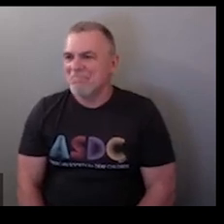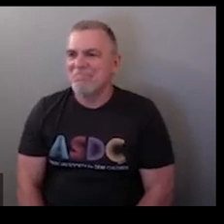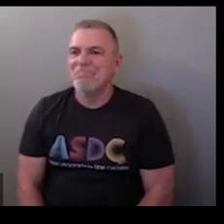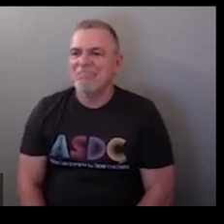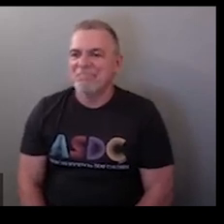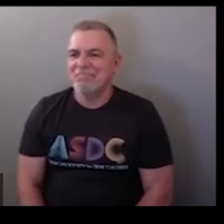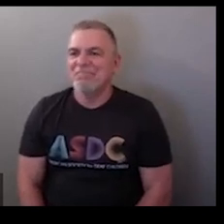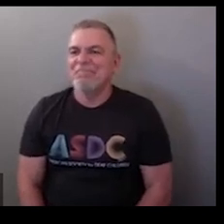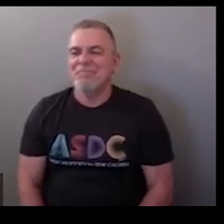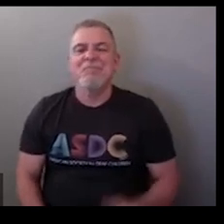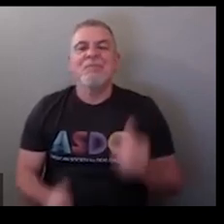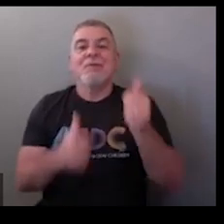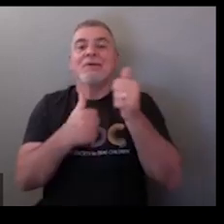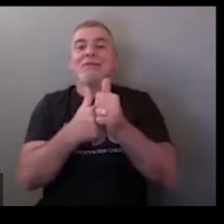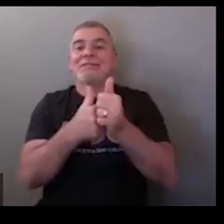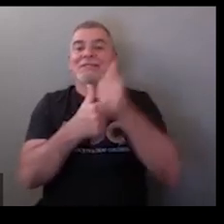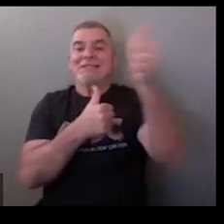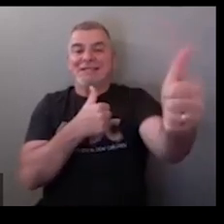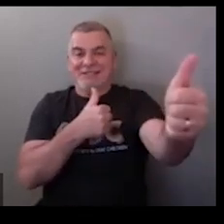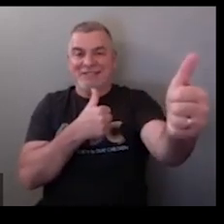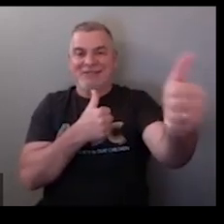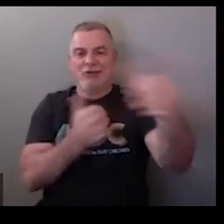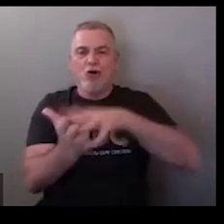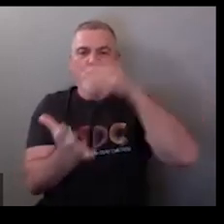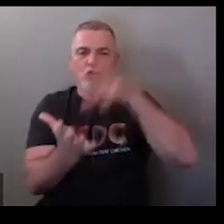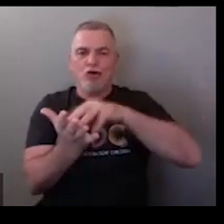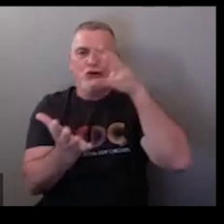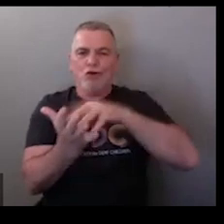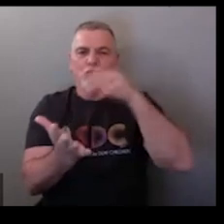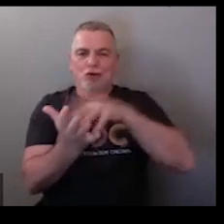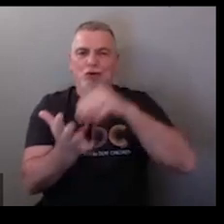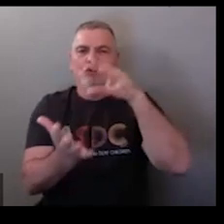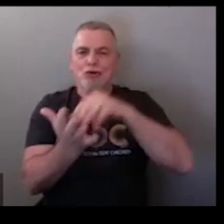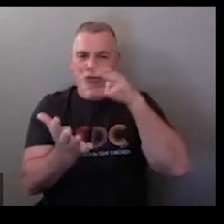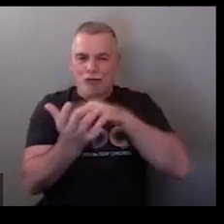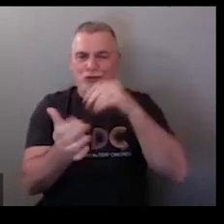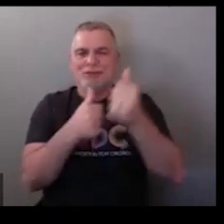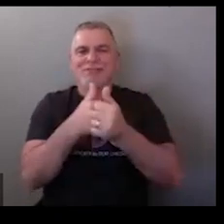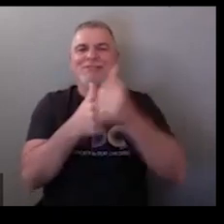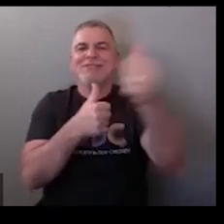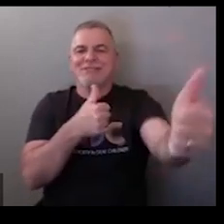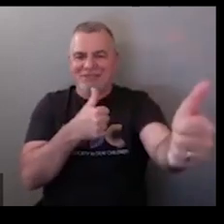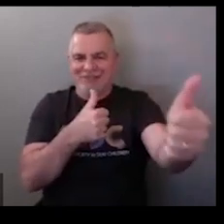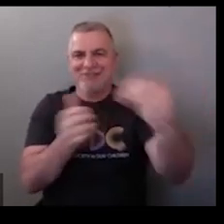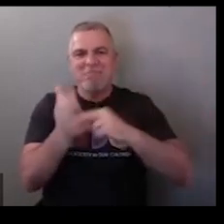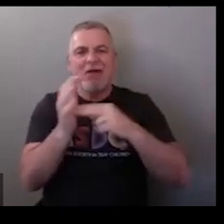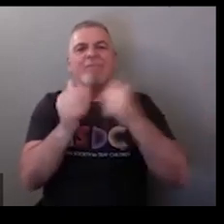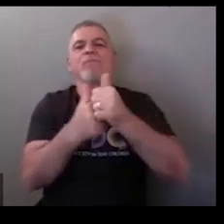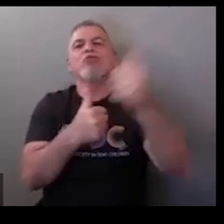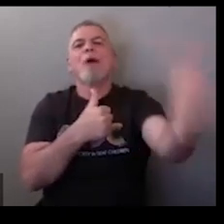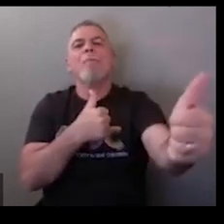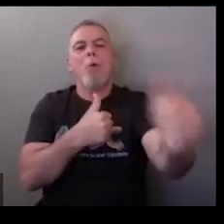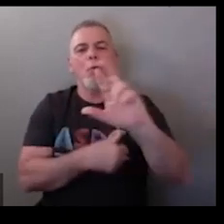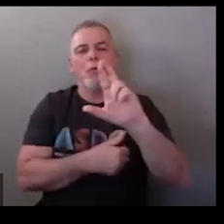very common platforms right now we're still spelling zoom distance learning it's done like this